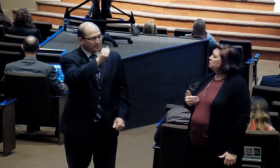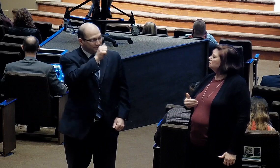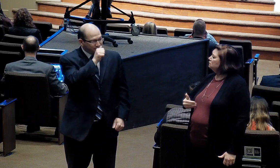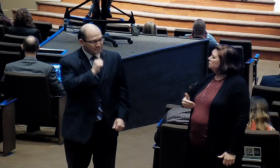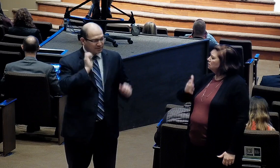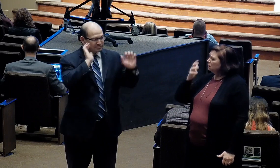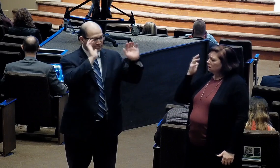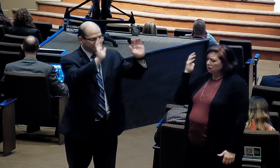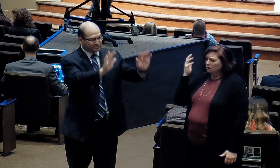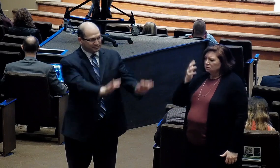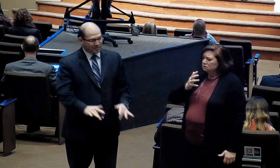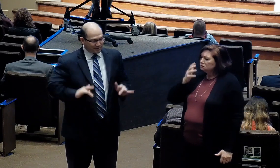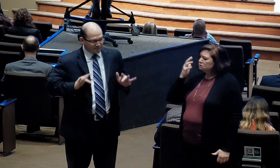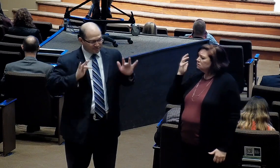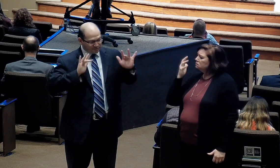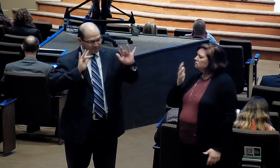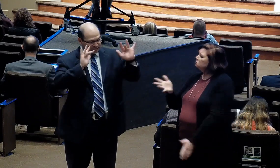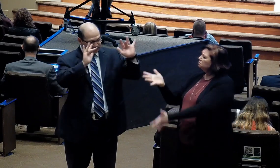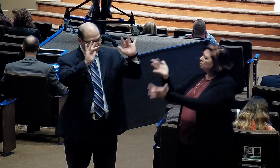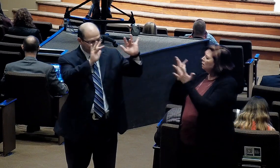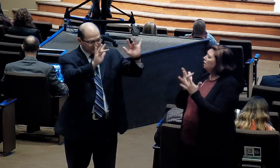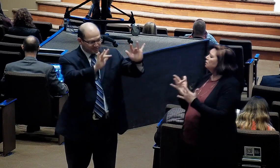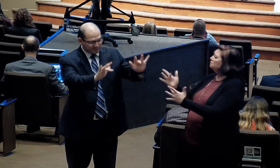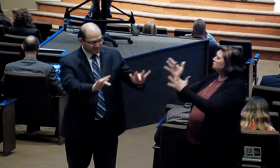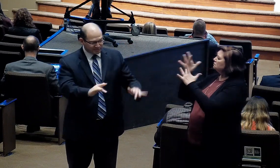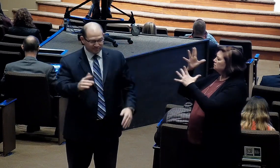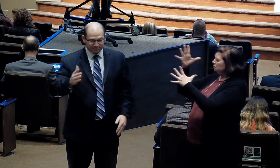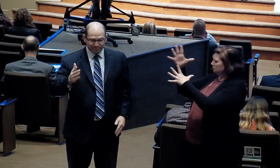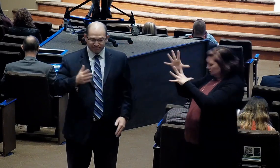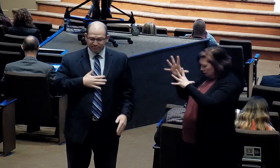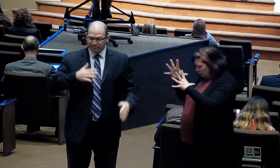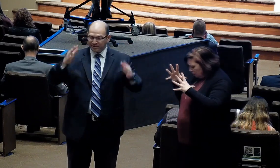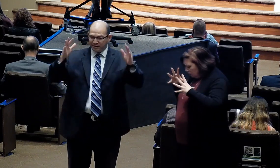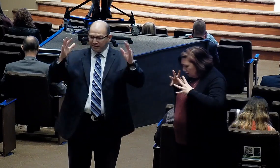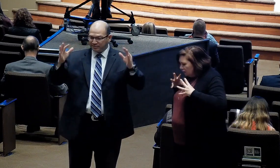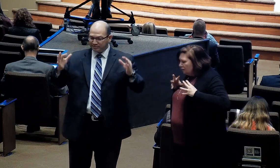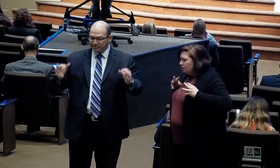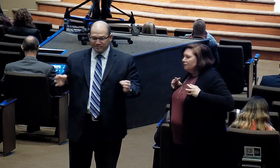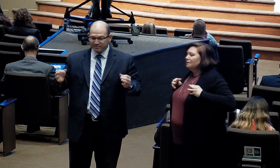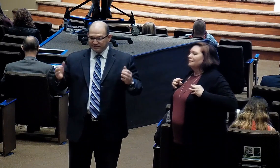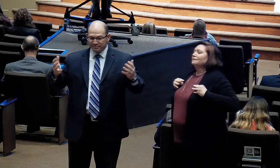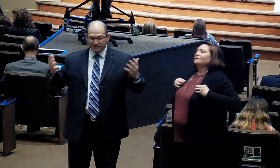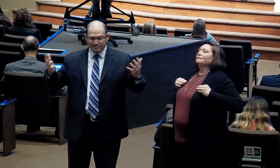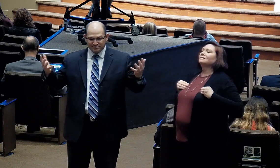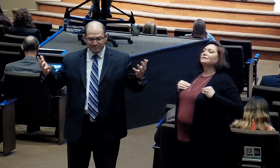for mercy. My verdict,